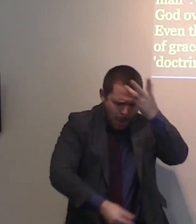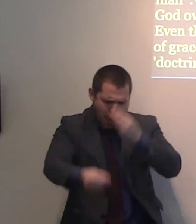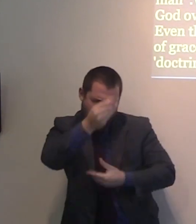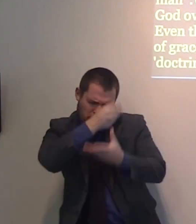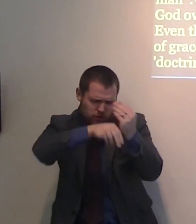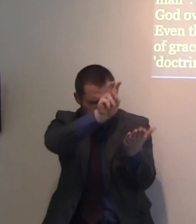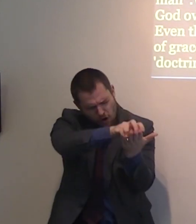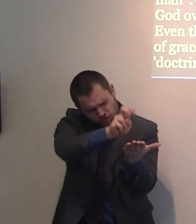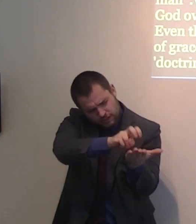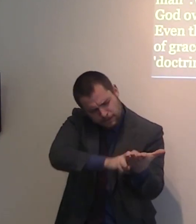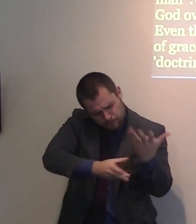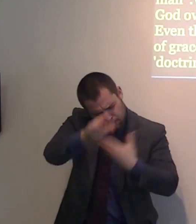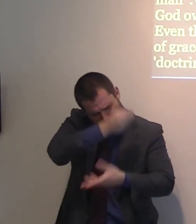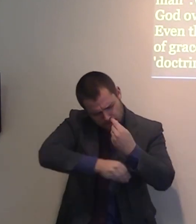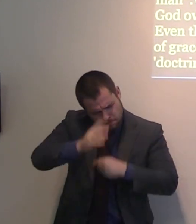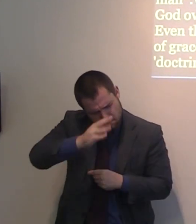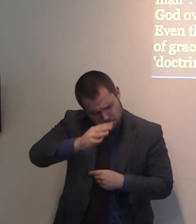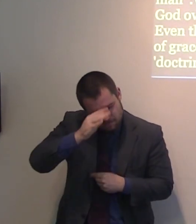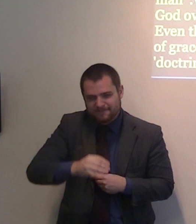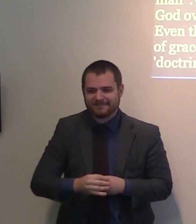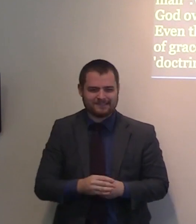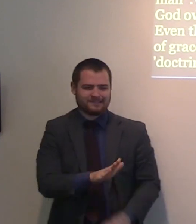be with one another. How gracious we must be towards sinners.